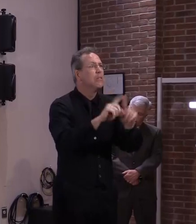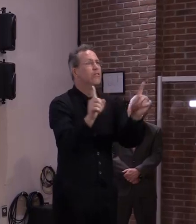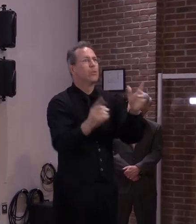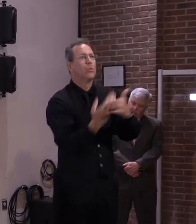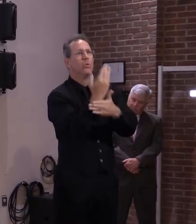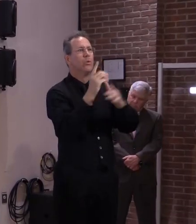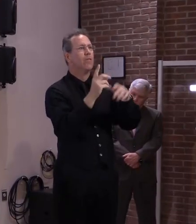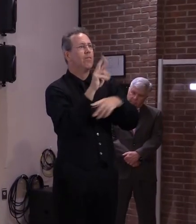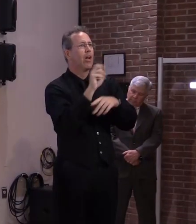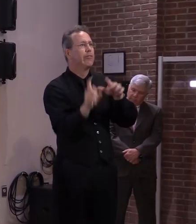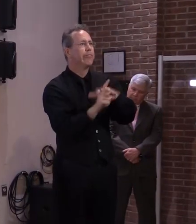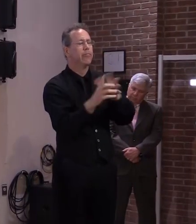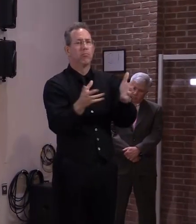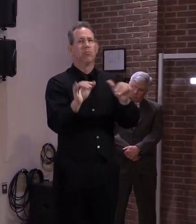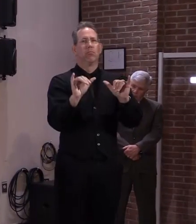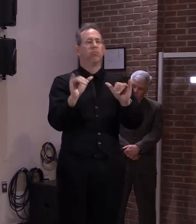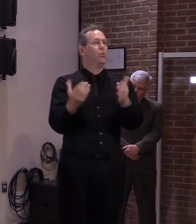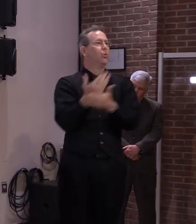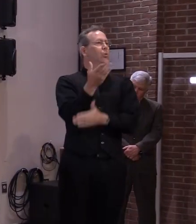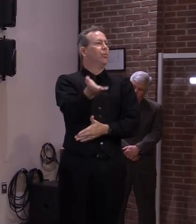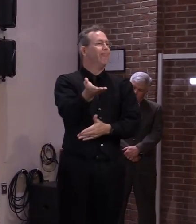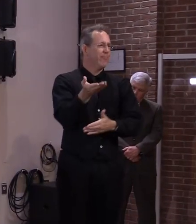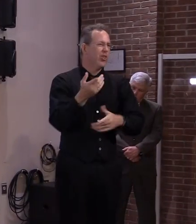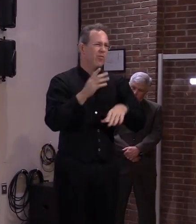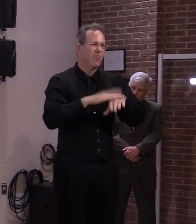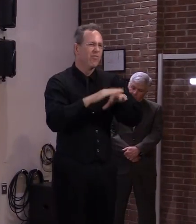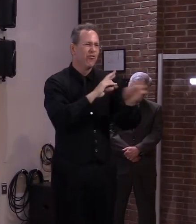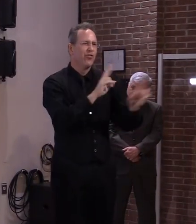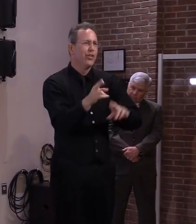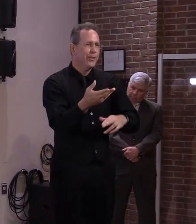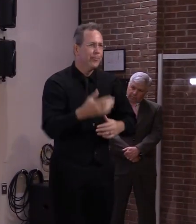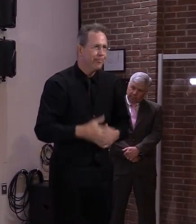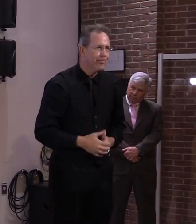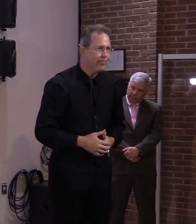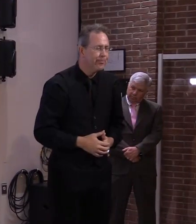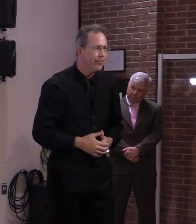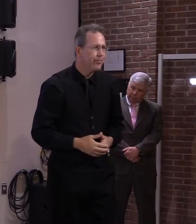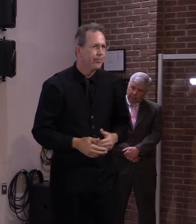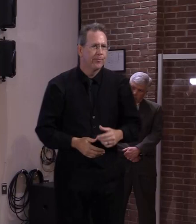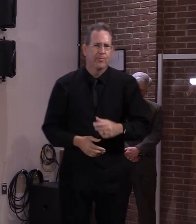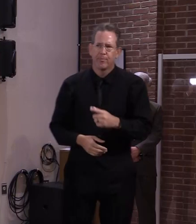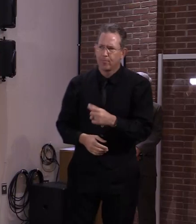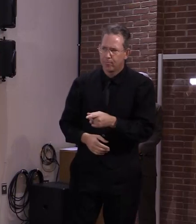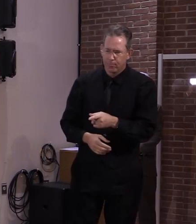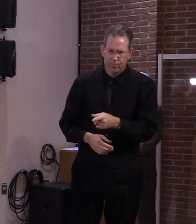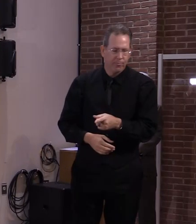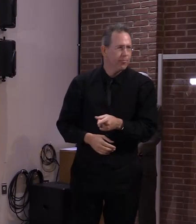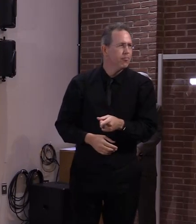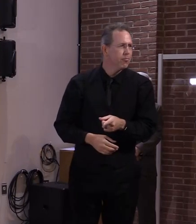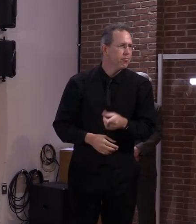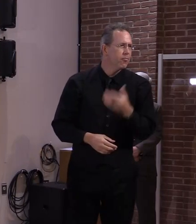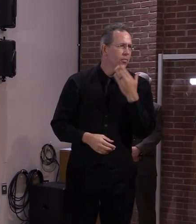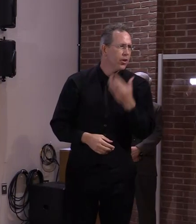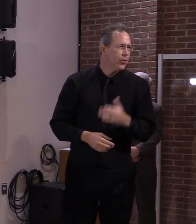thank you thank levine thank you governor uh both a lot more extensive answers than i expected thank you